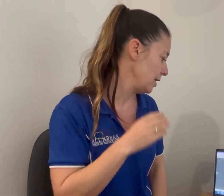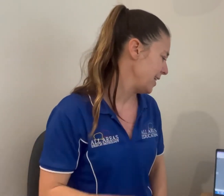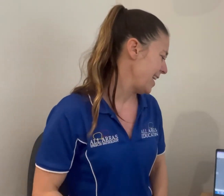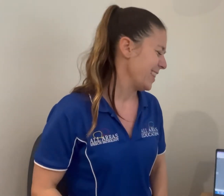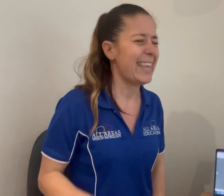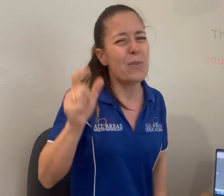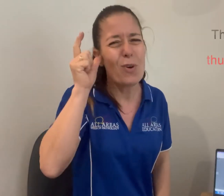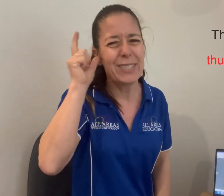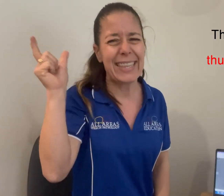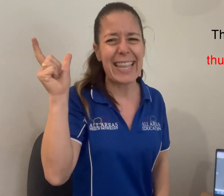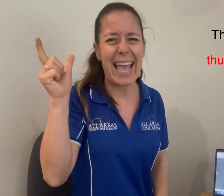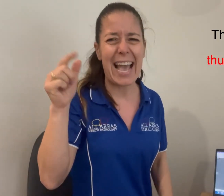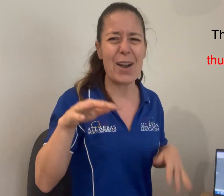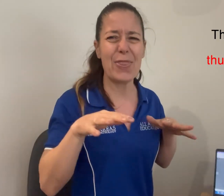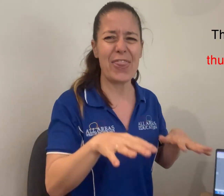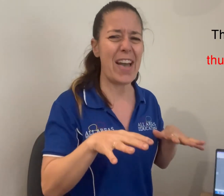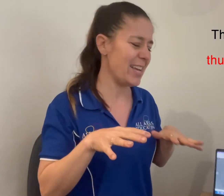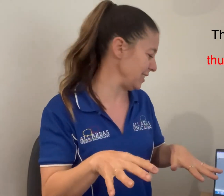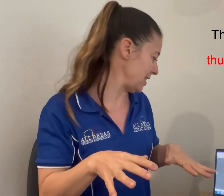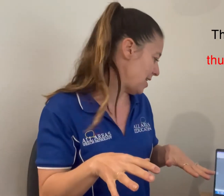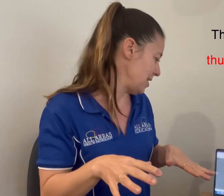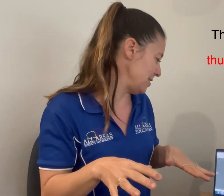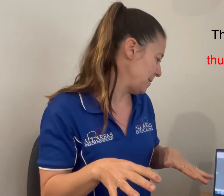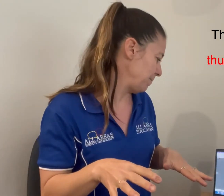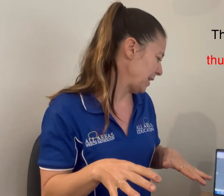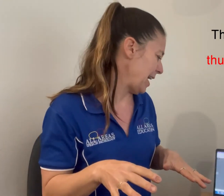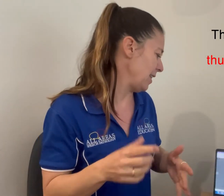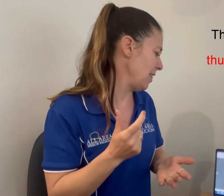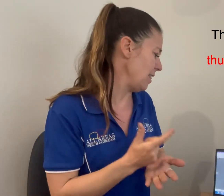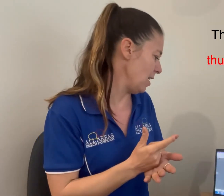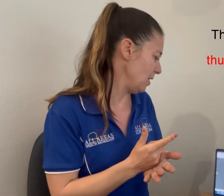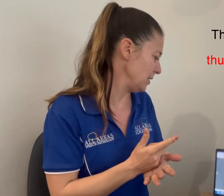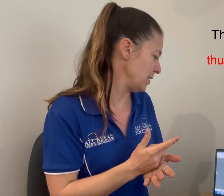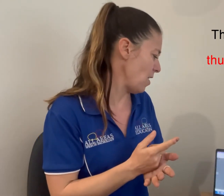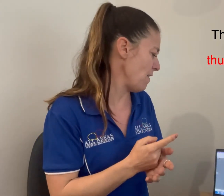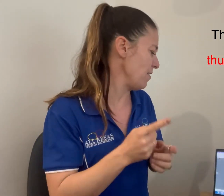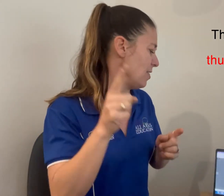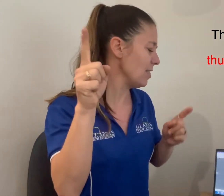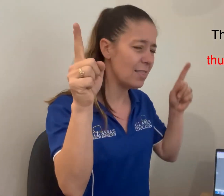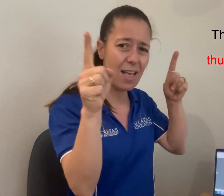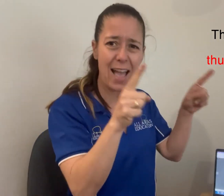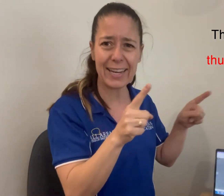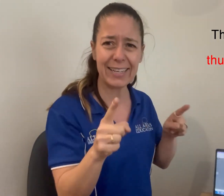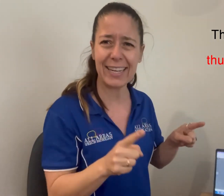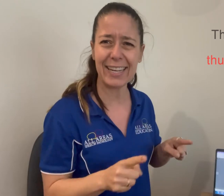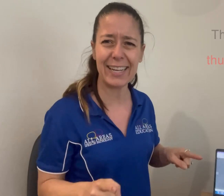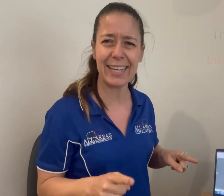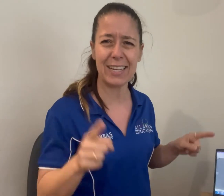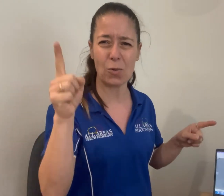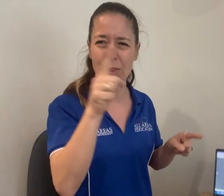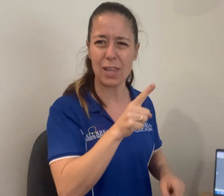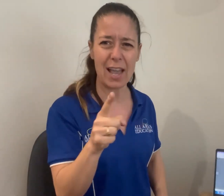There was loud thunder and lots of lightning. Lightning.